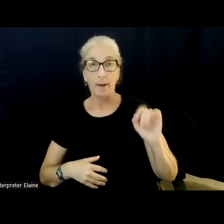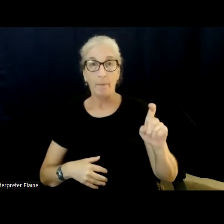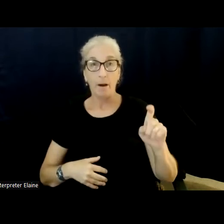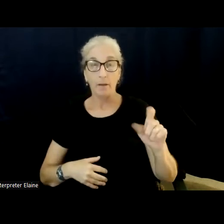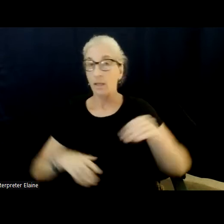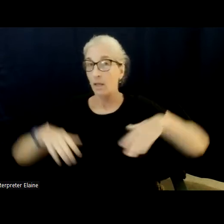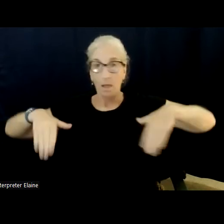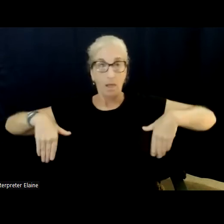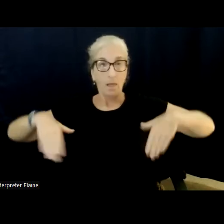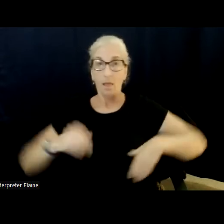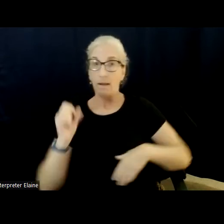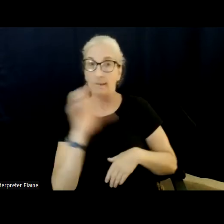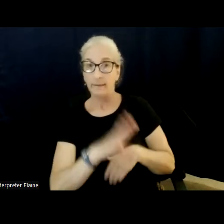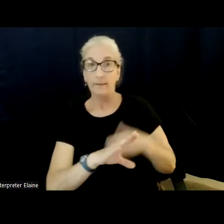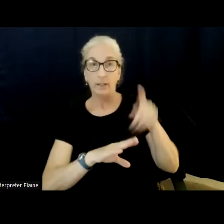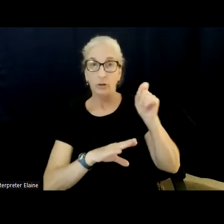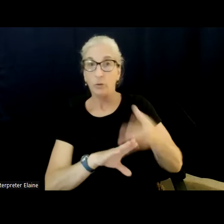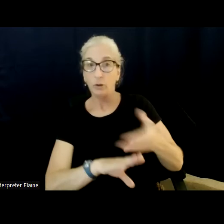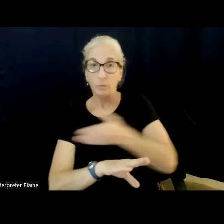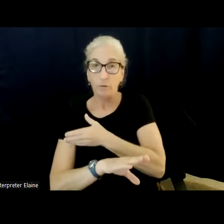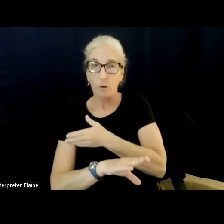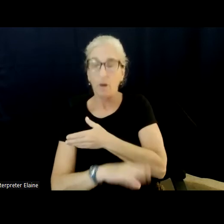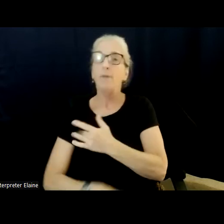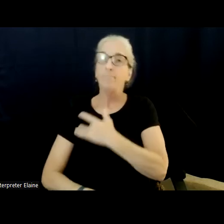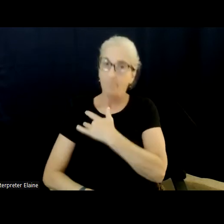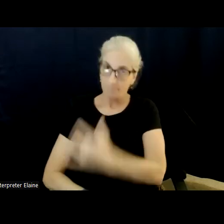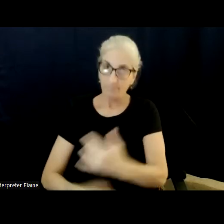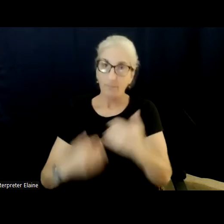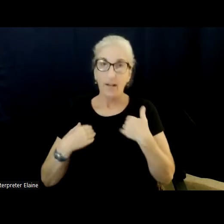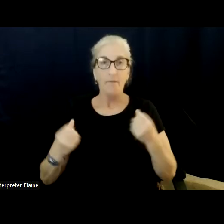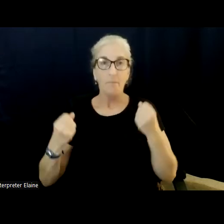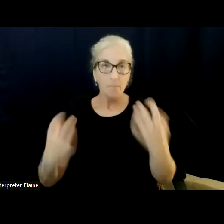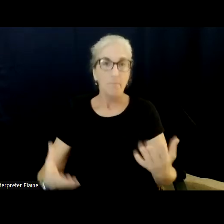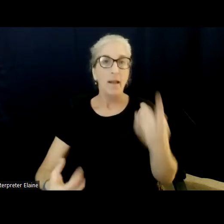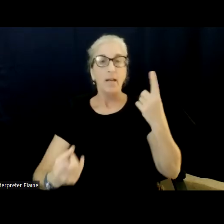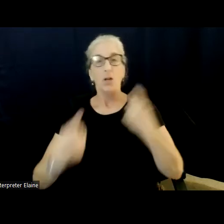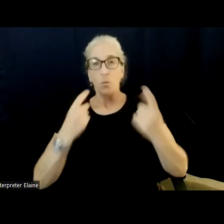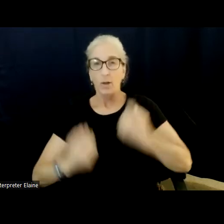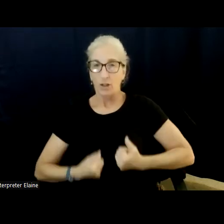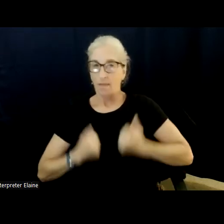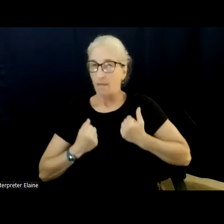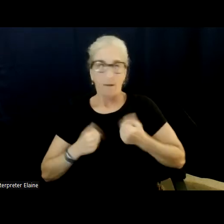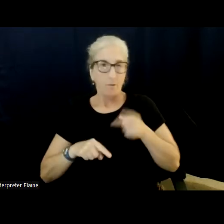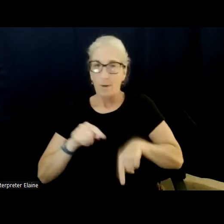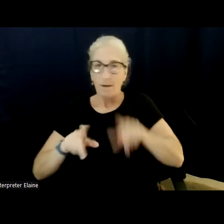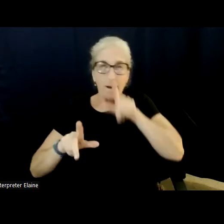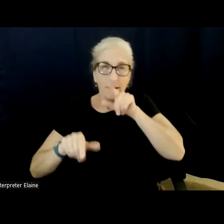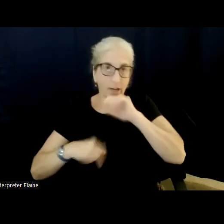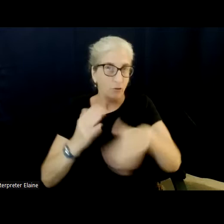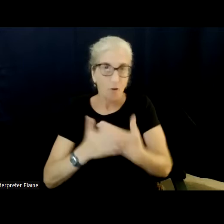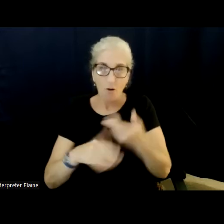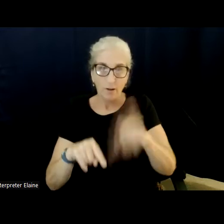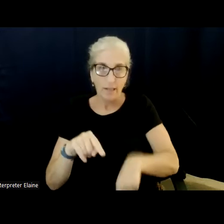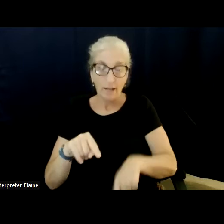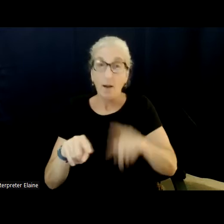question in advance. Generally speaking, we get many more questions live than we're able to answer. So please note that we always